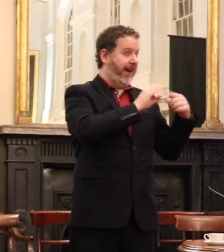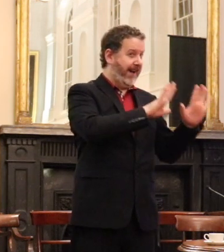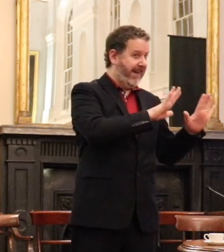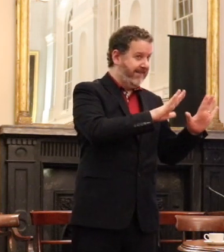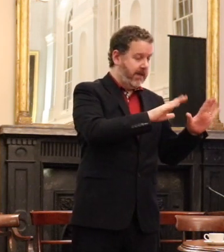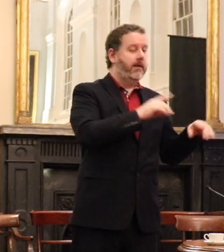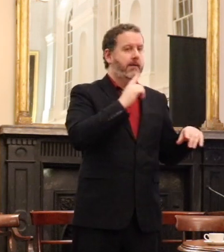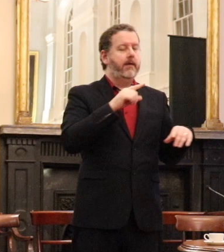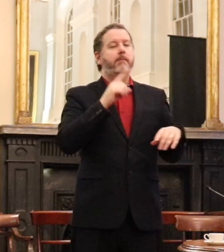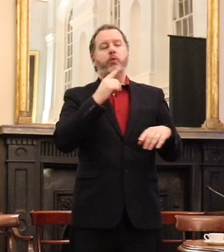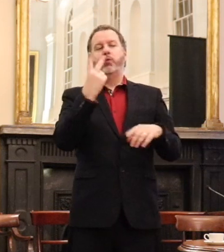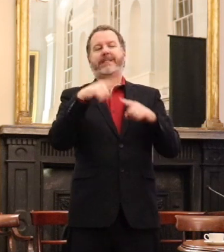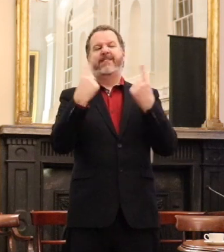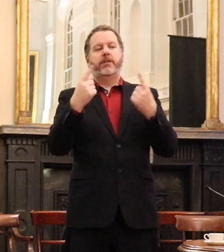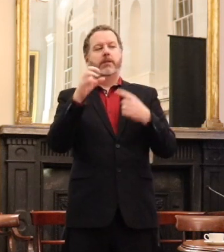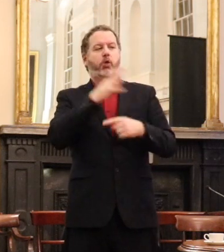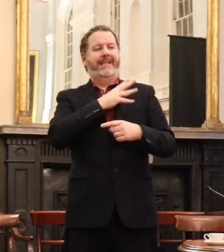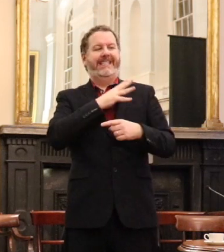the constitutional